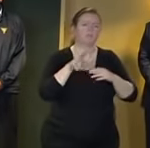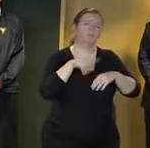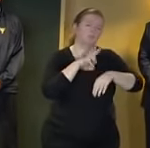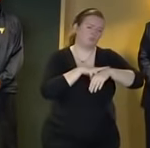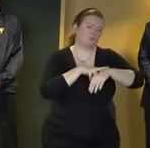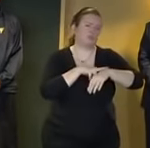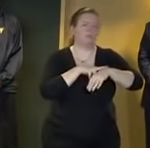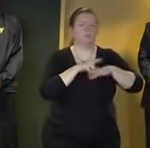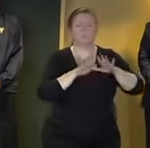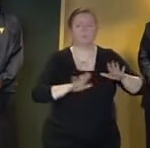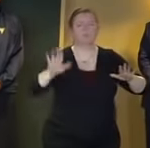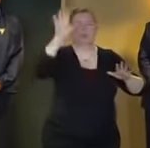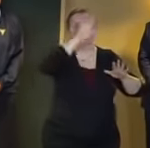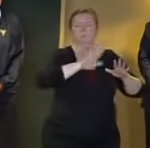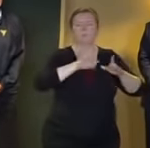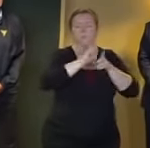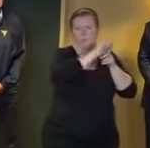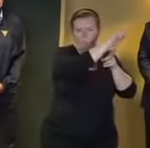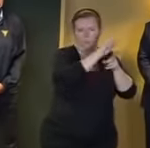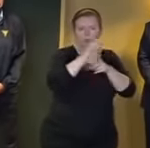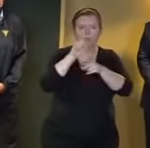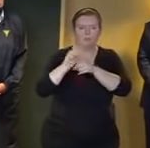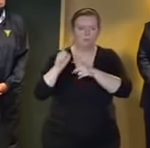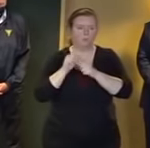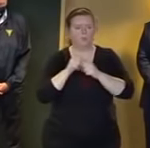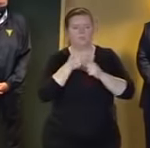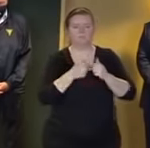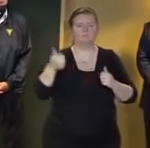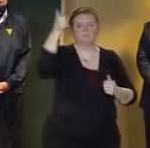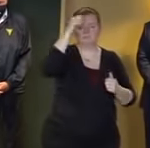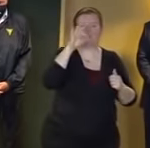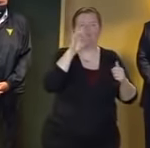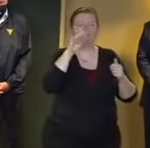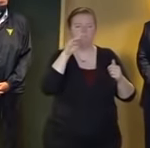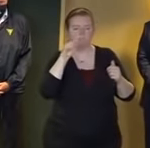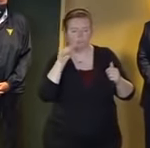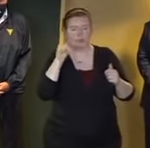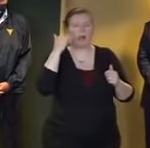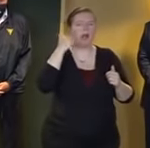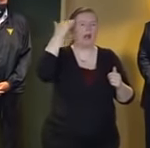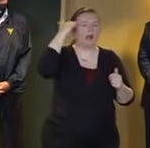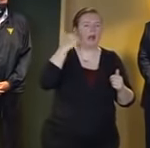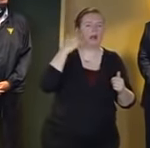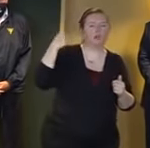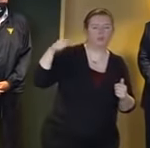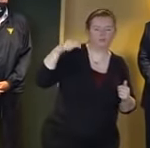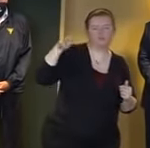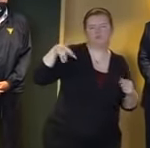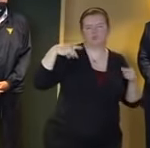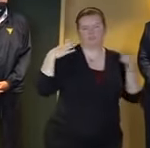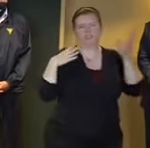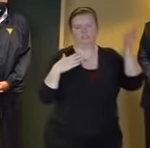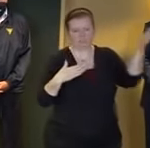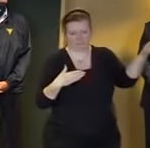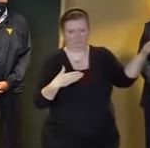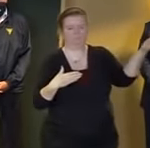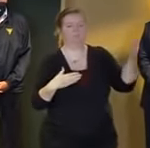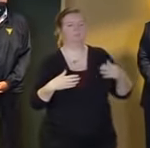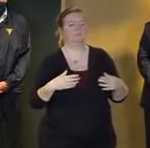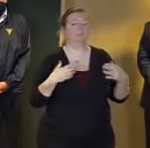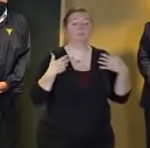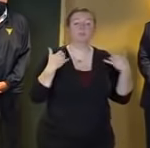emergency management directors with the fema headquarters out of washington dc we did activate our state emergency